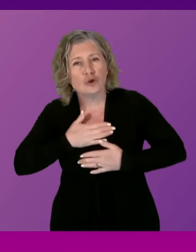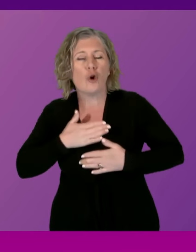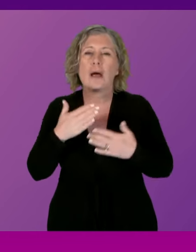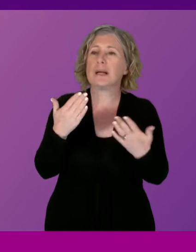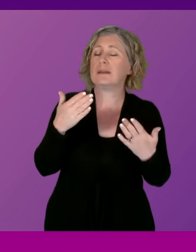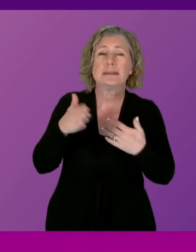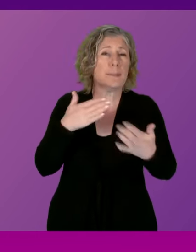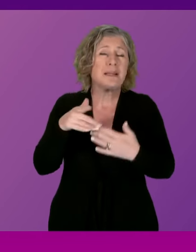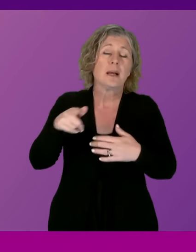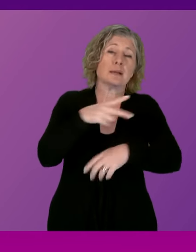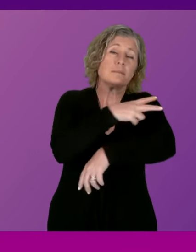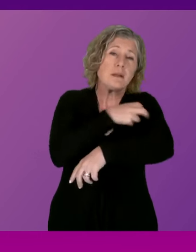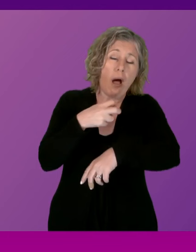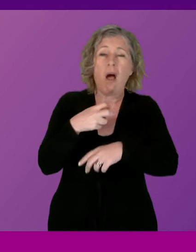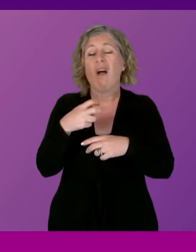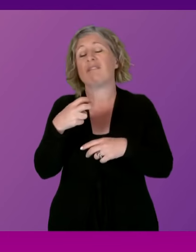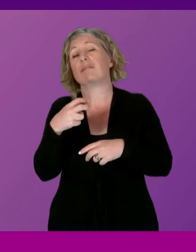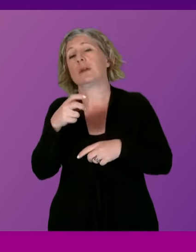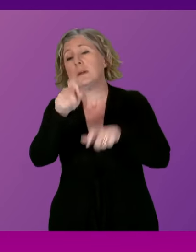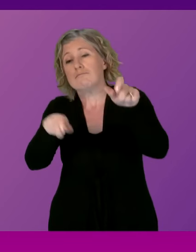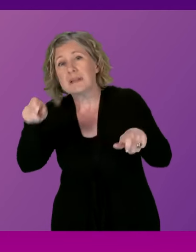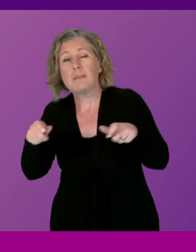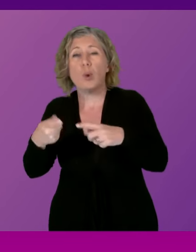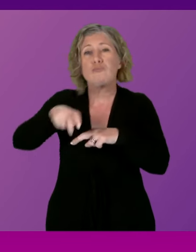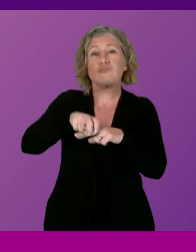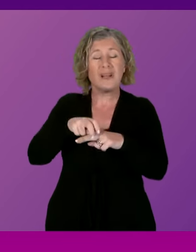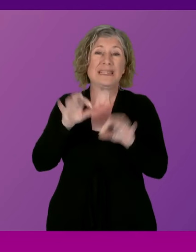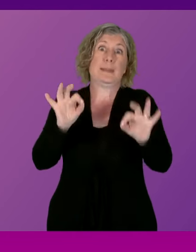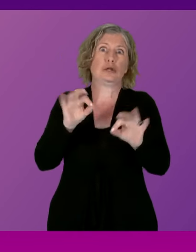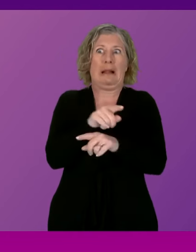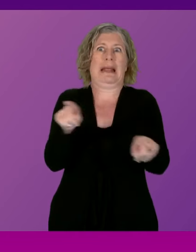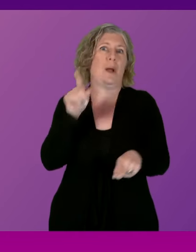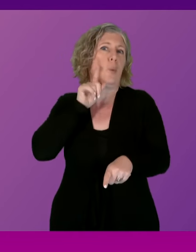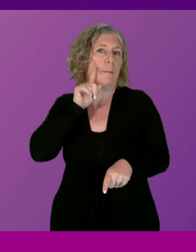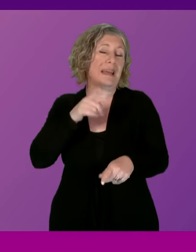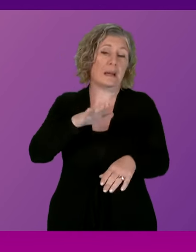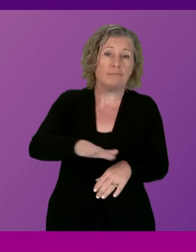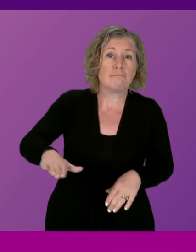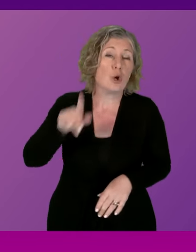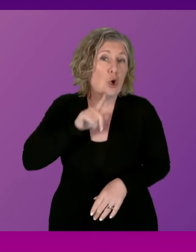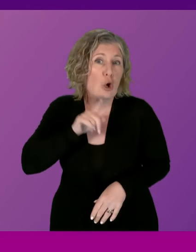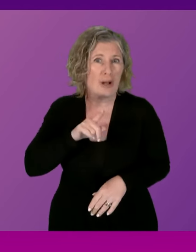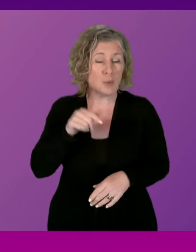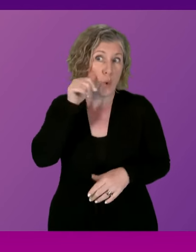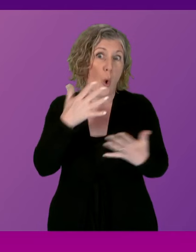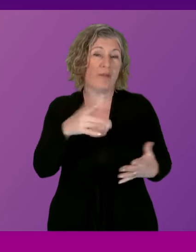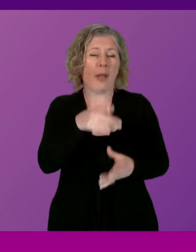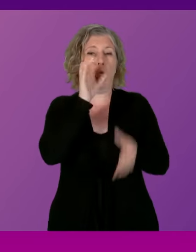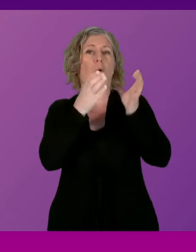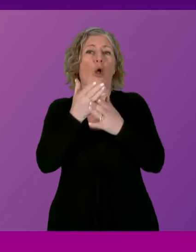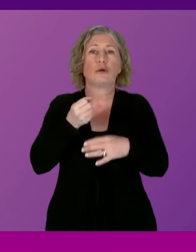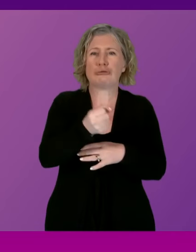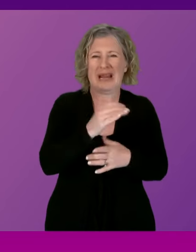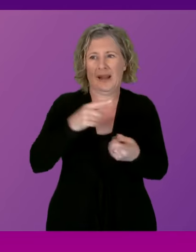specifically women and girls, where we know of the role that alcohol often plays in making women feel unsafe. That's why the Transport